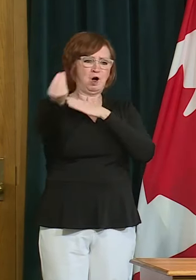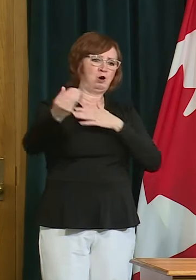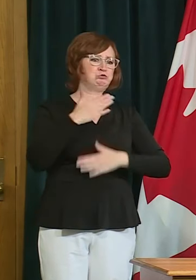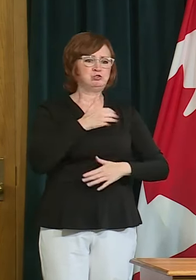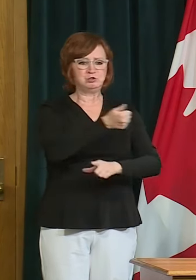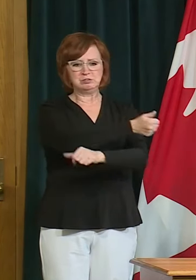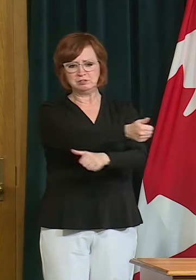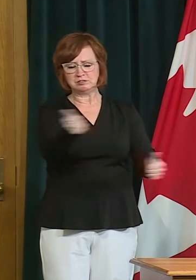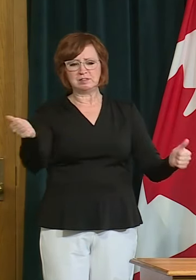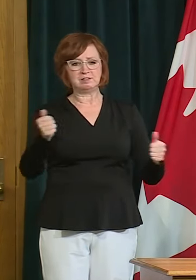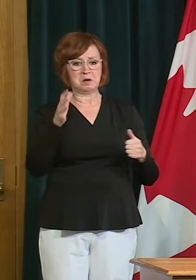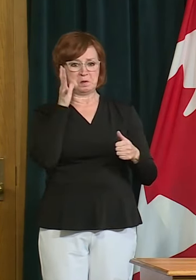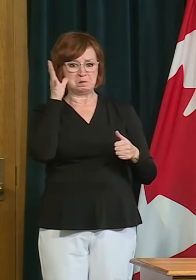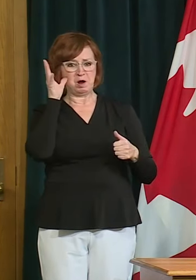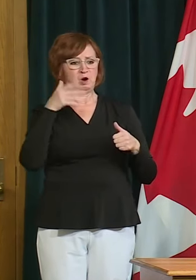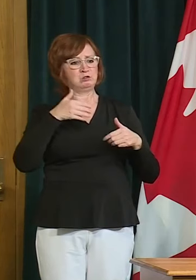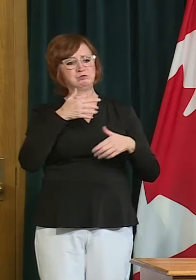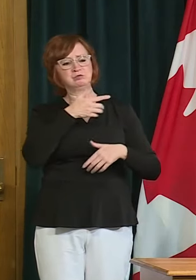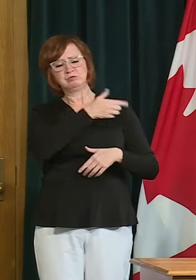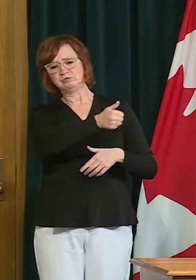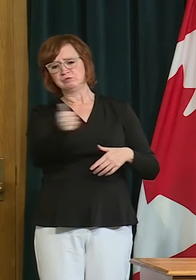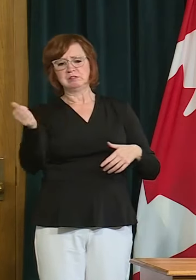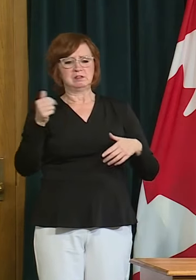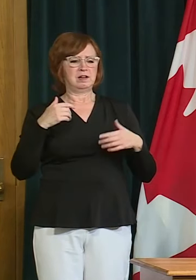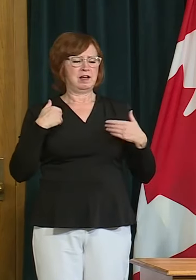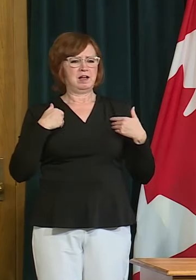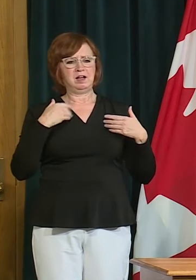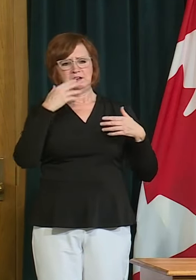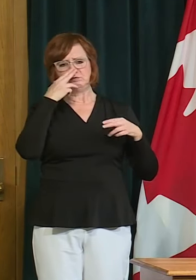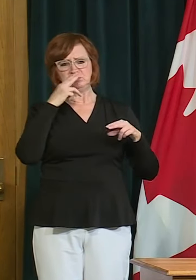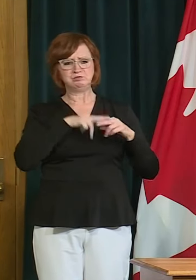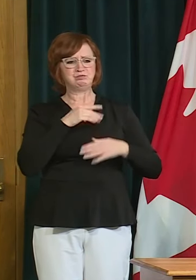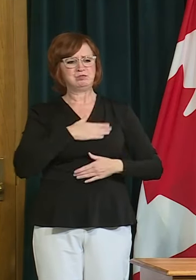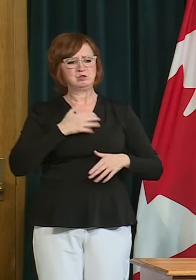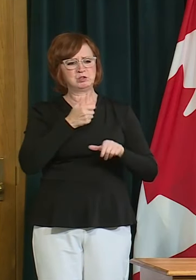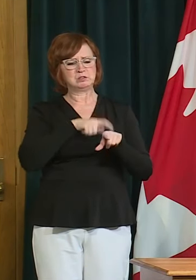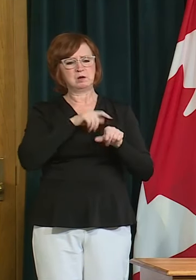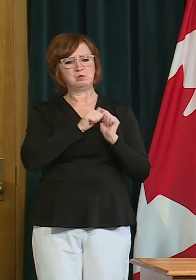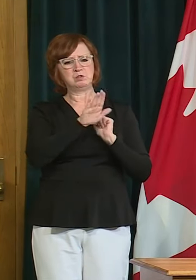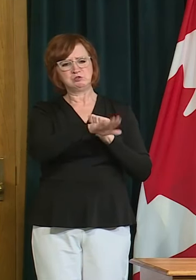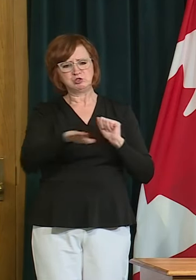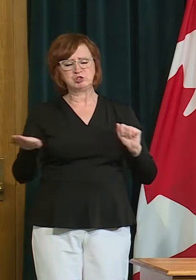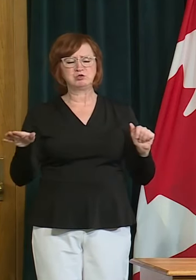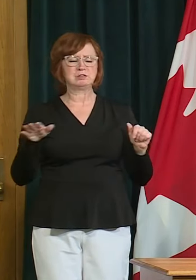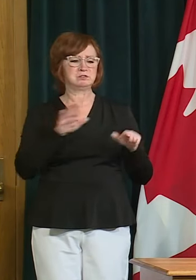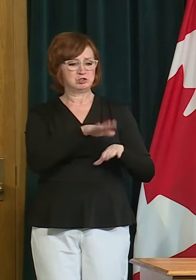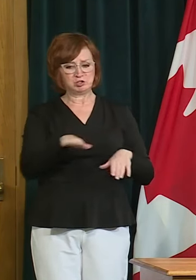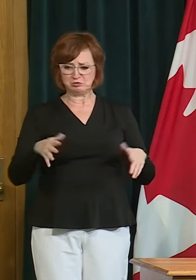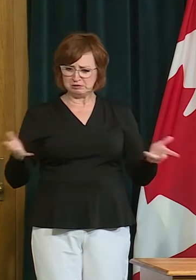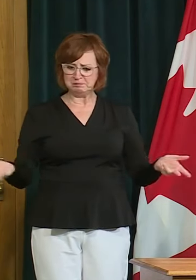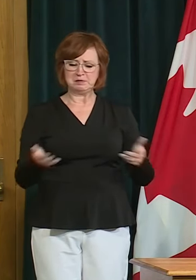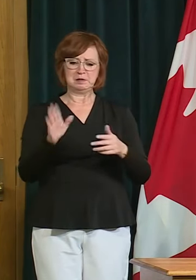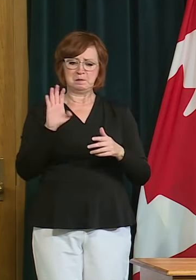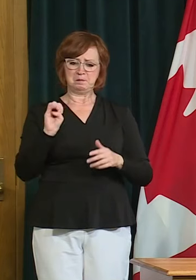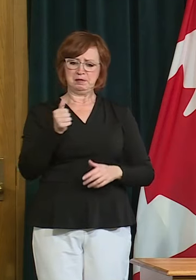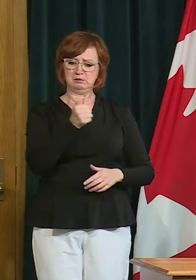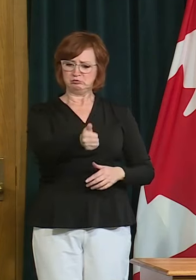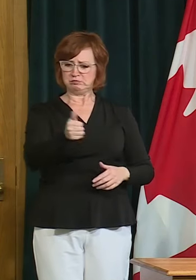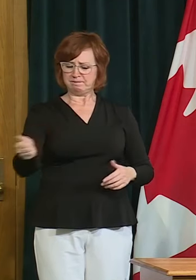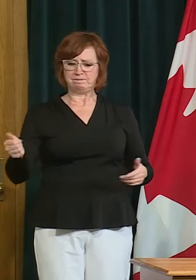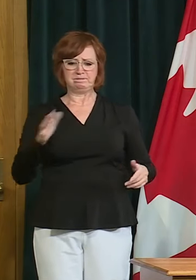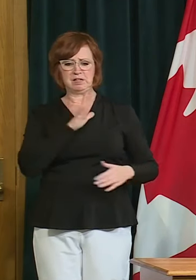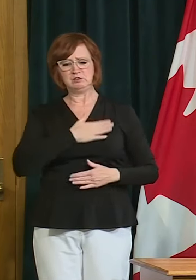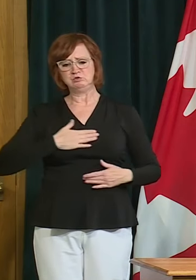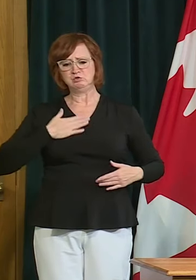back to being kids under whatever this new normal is um and and and we will endeavor to uh bring forward a number of uh